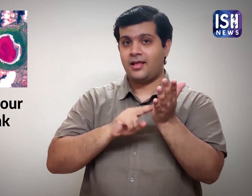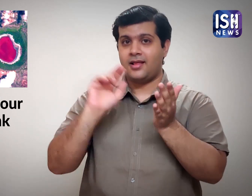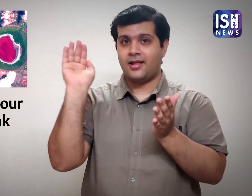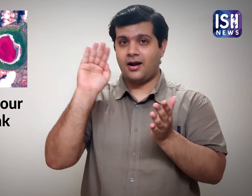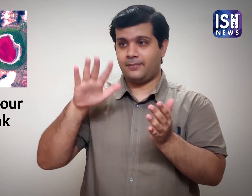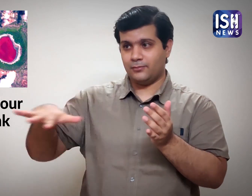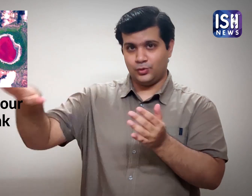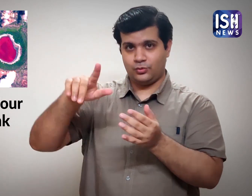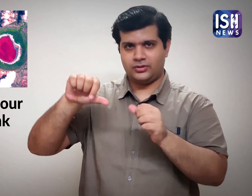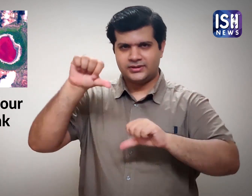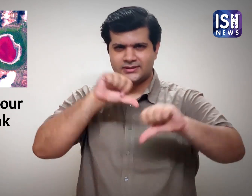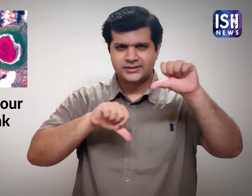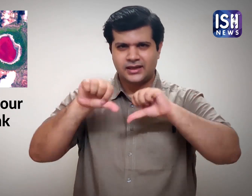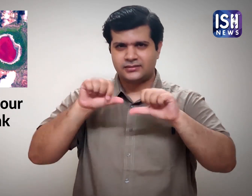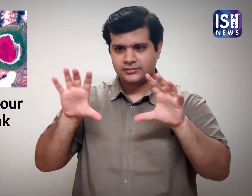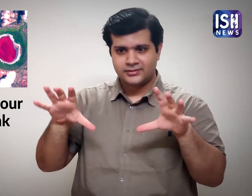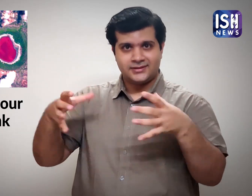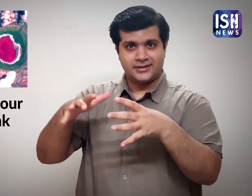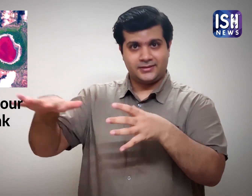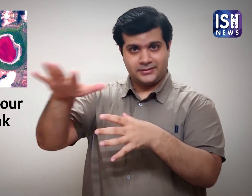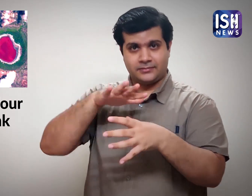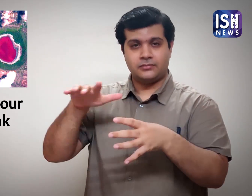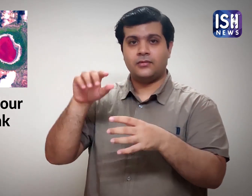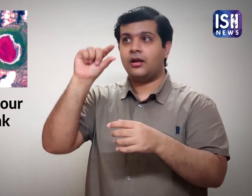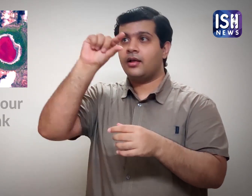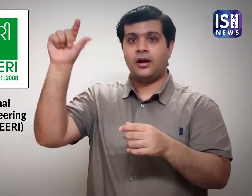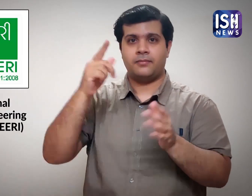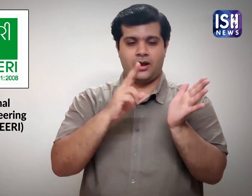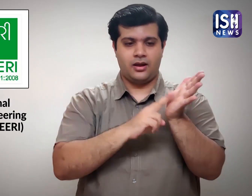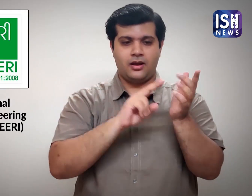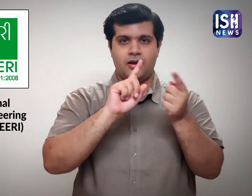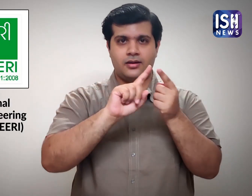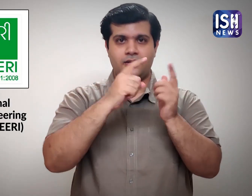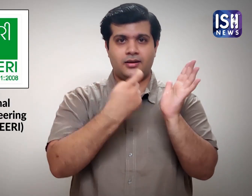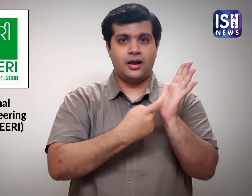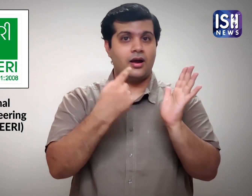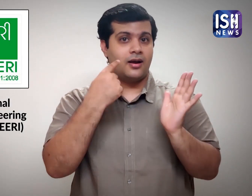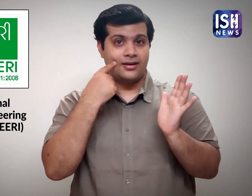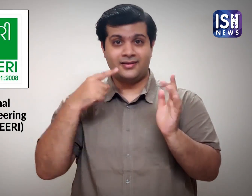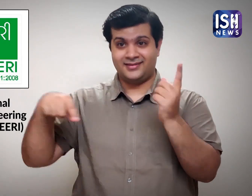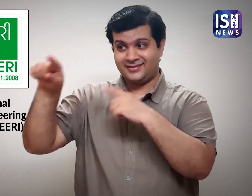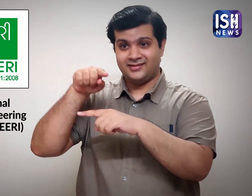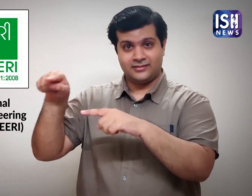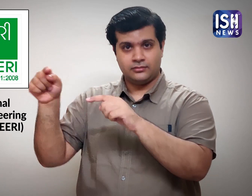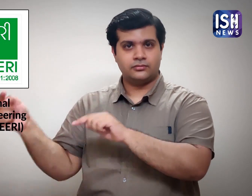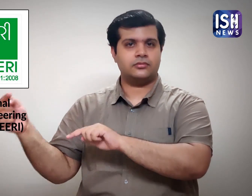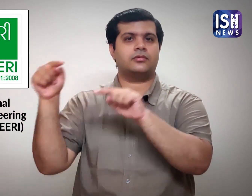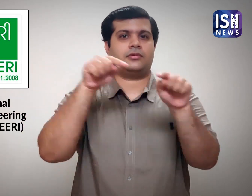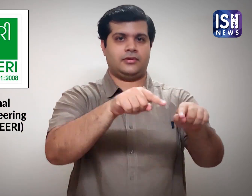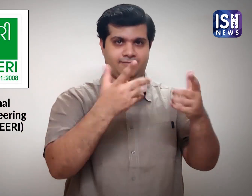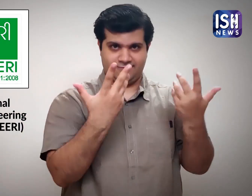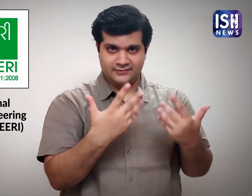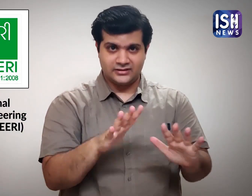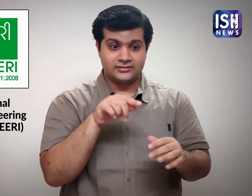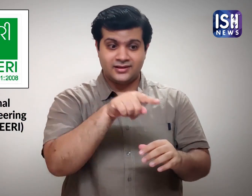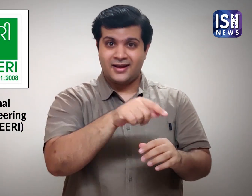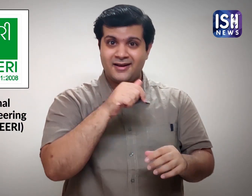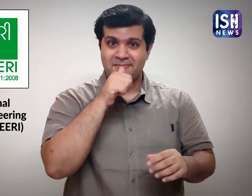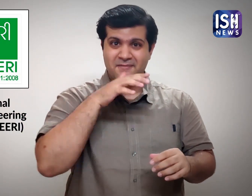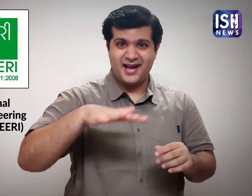A team of scientists from Nagpur's Neeri visited the Lona lake